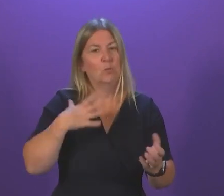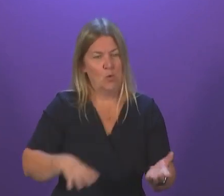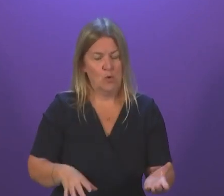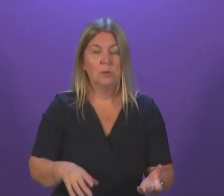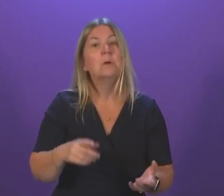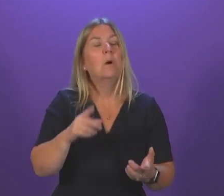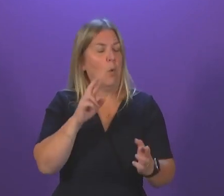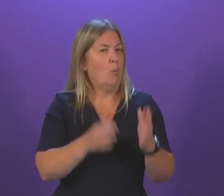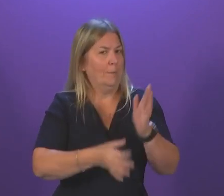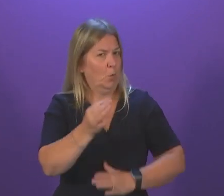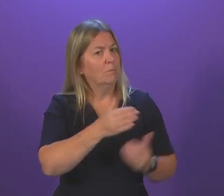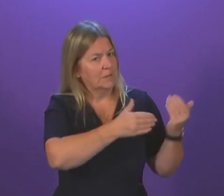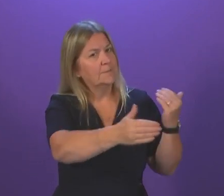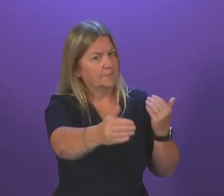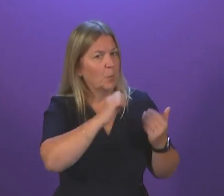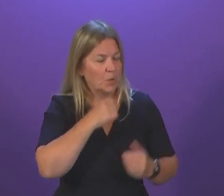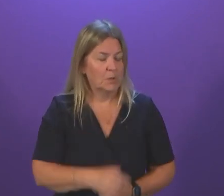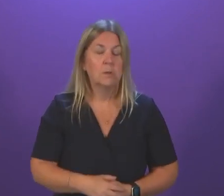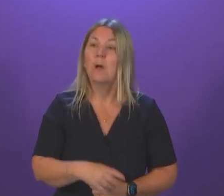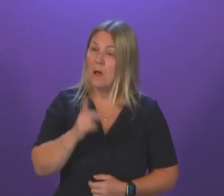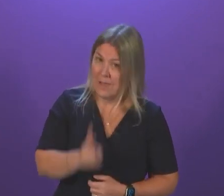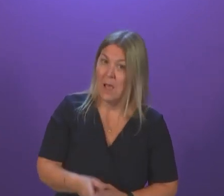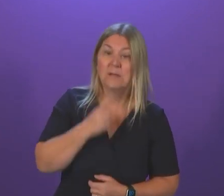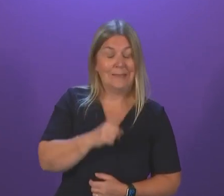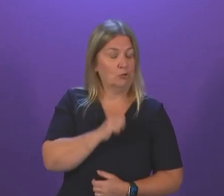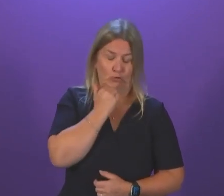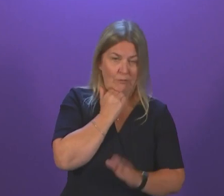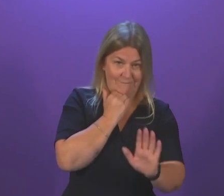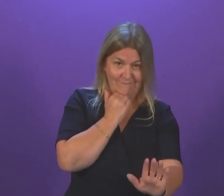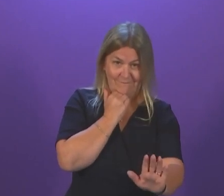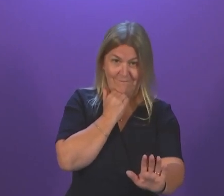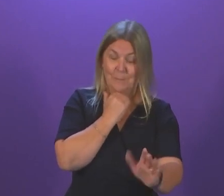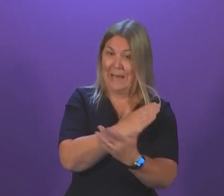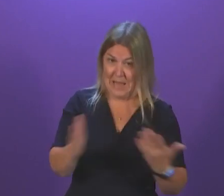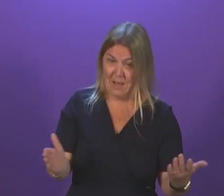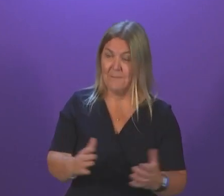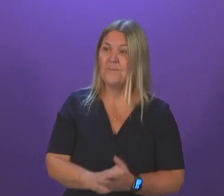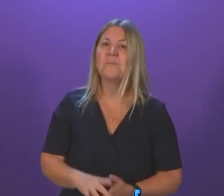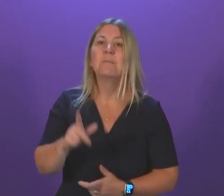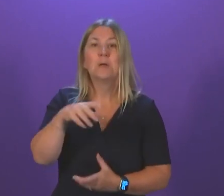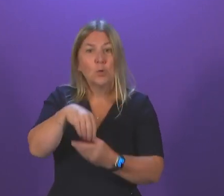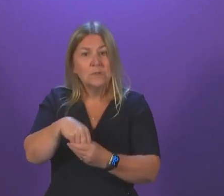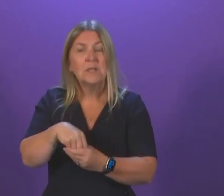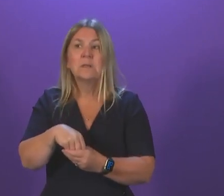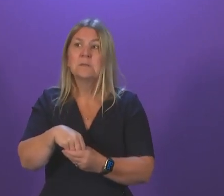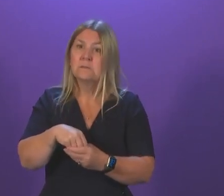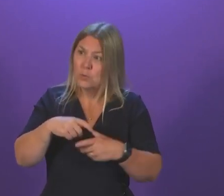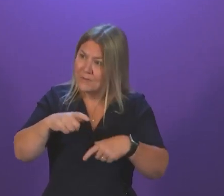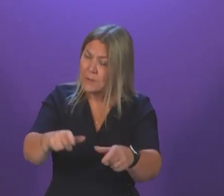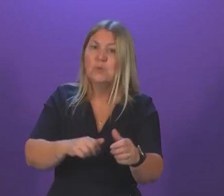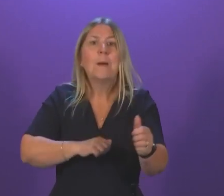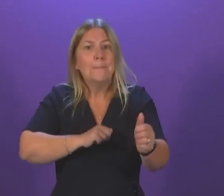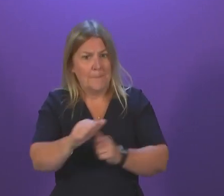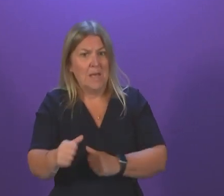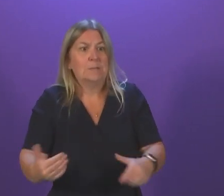coming weeks. It is not good enough, and I will say that again, but again, to give context, we continue to have the best